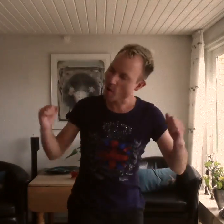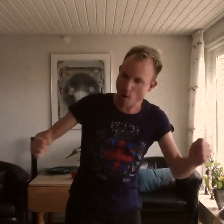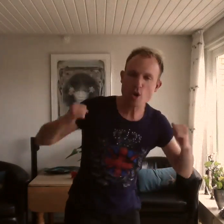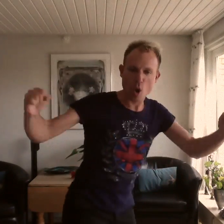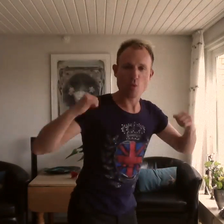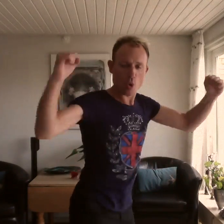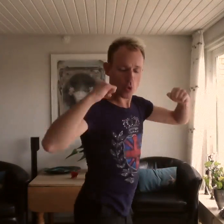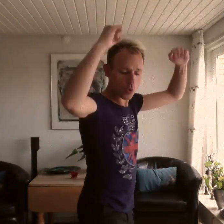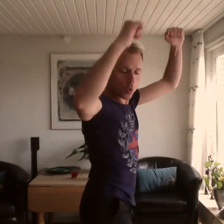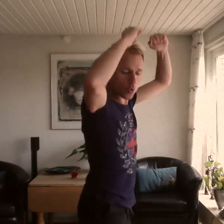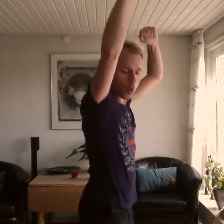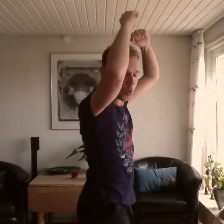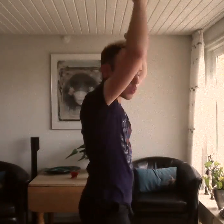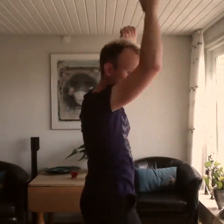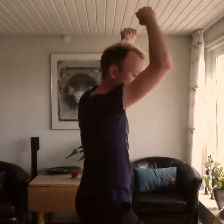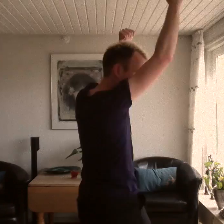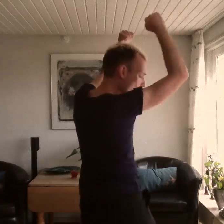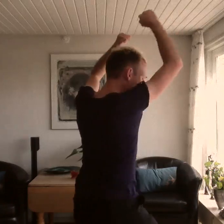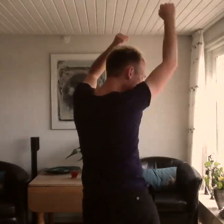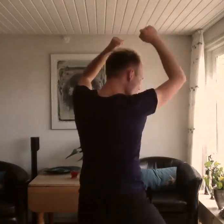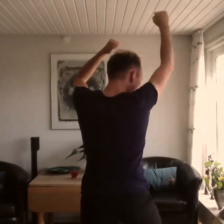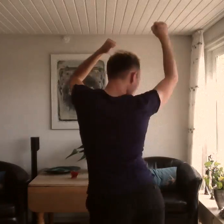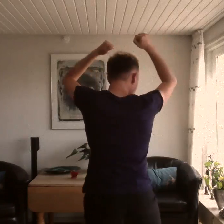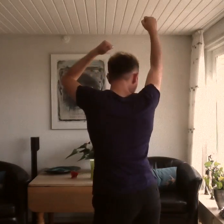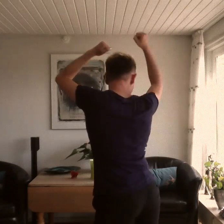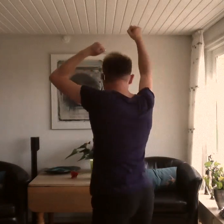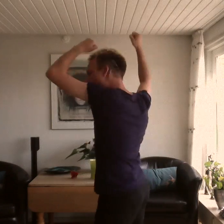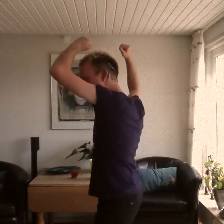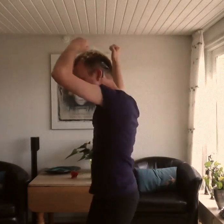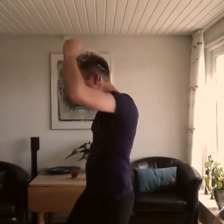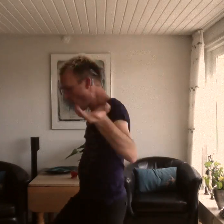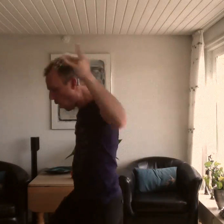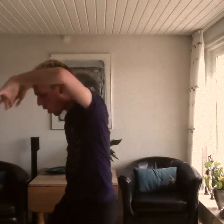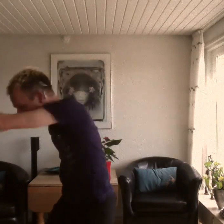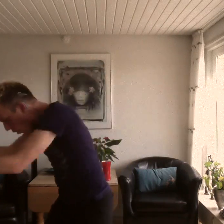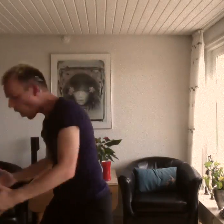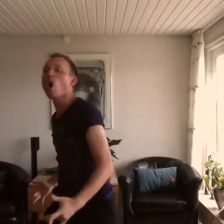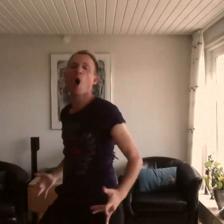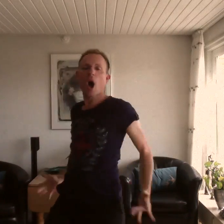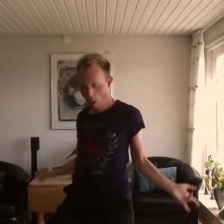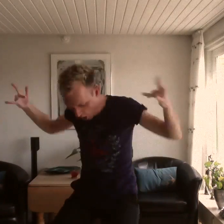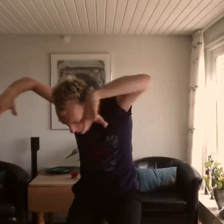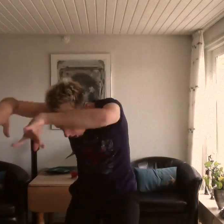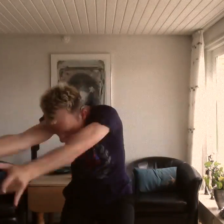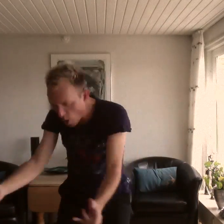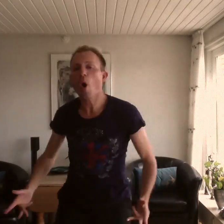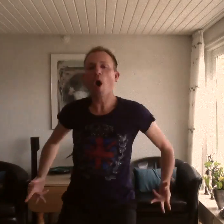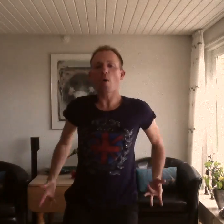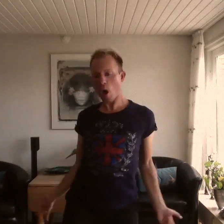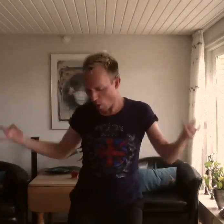river. Yeah. Alright. Alright.